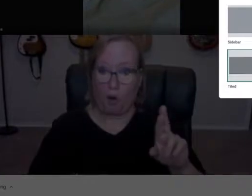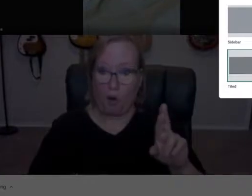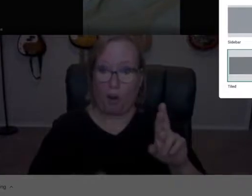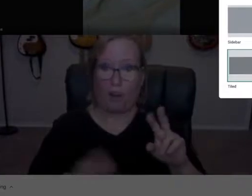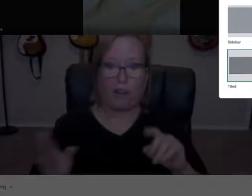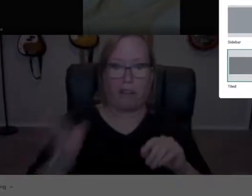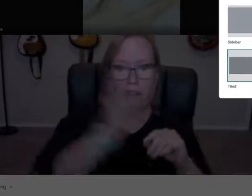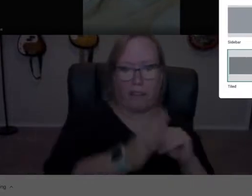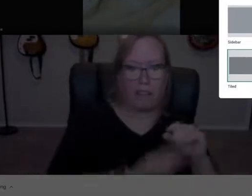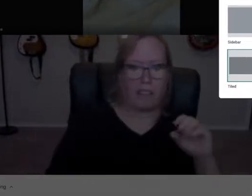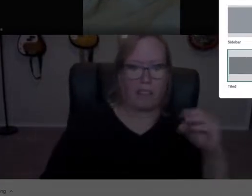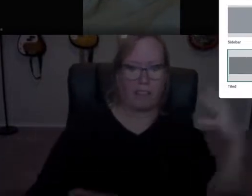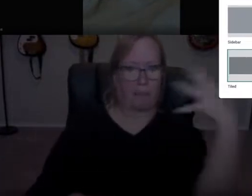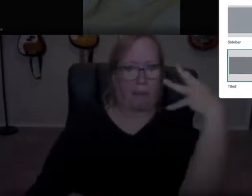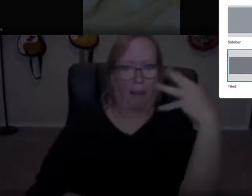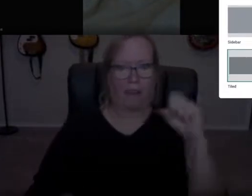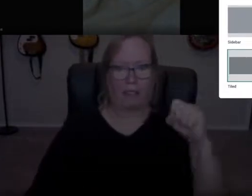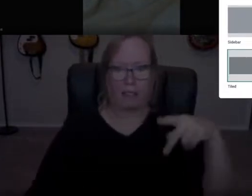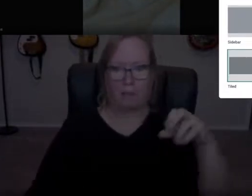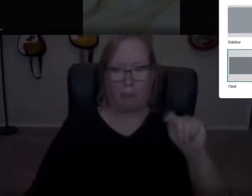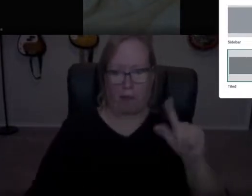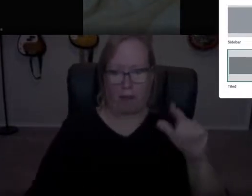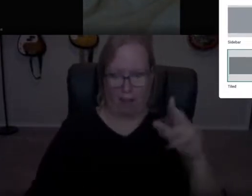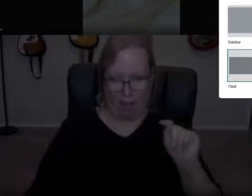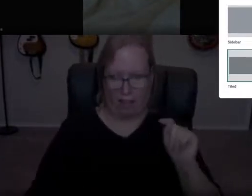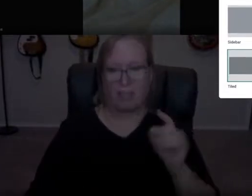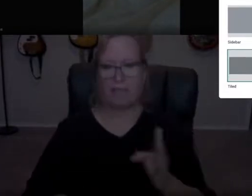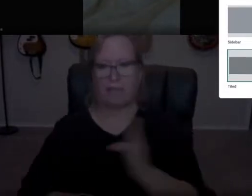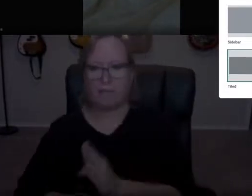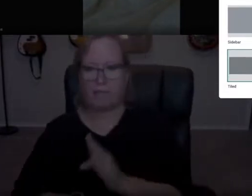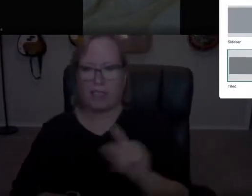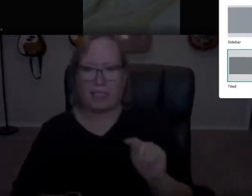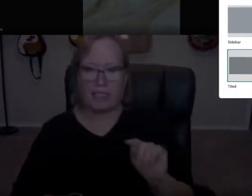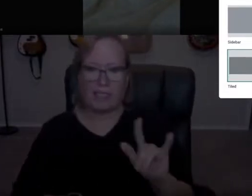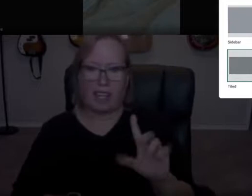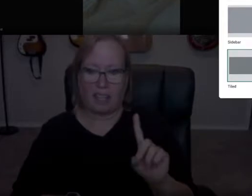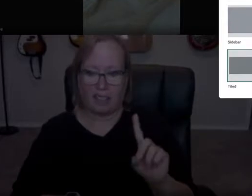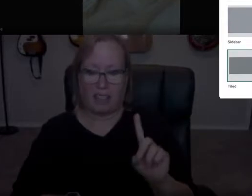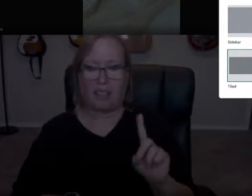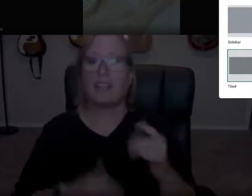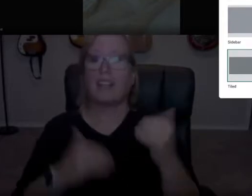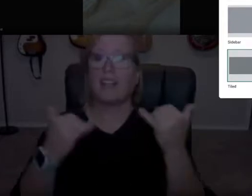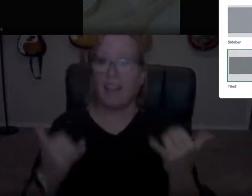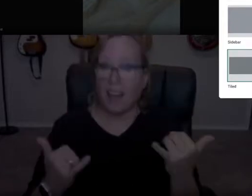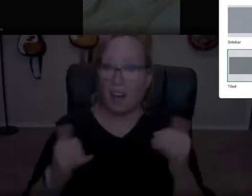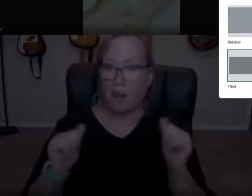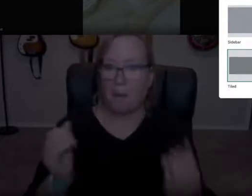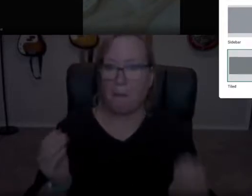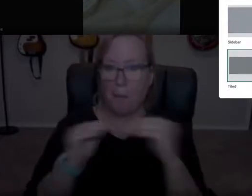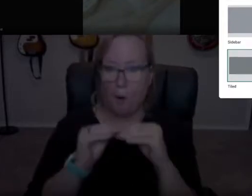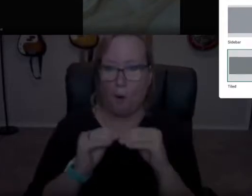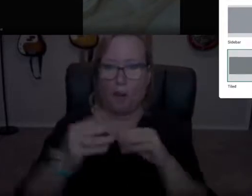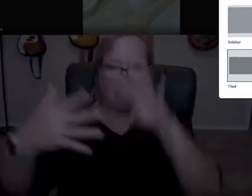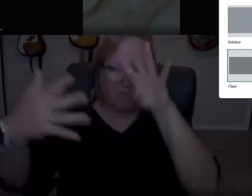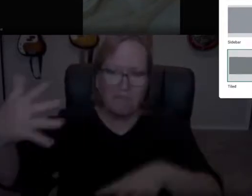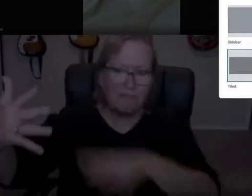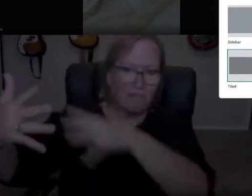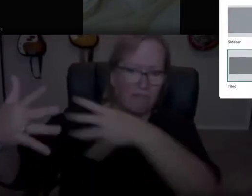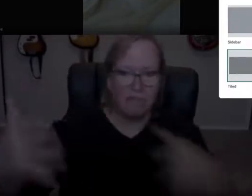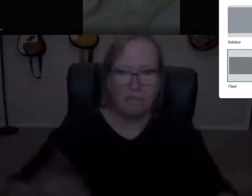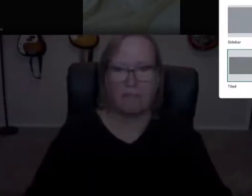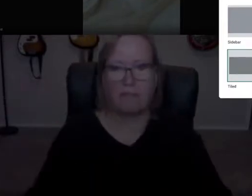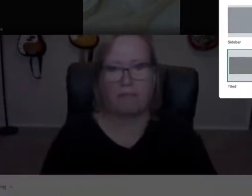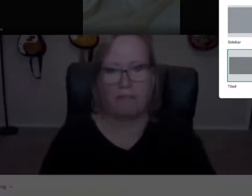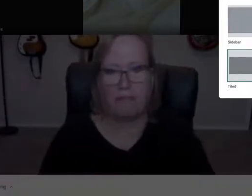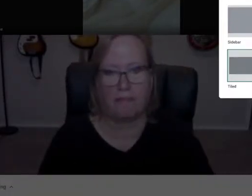It has sidebar, spotlight, and tiled. But now